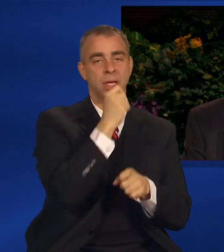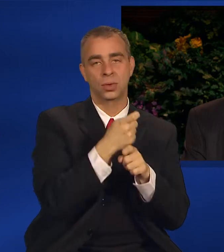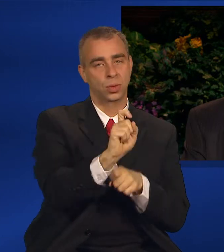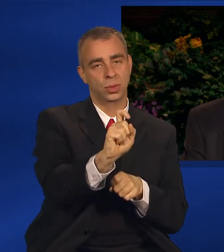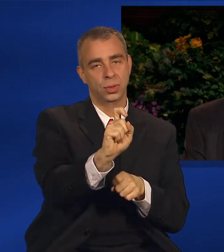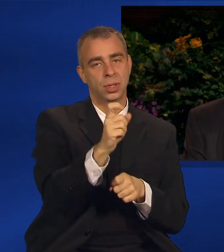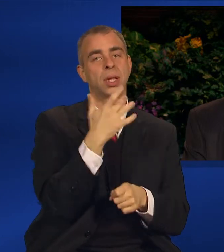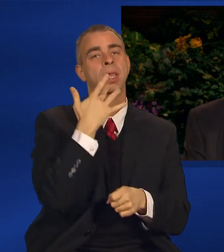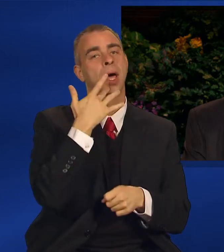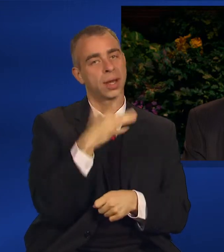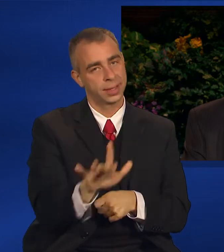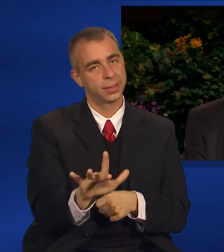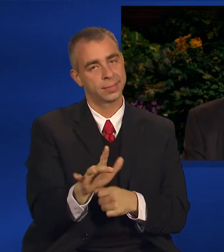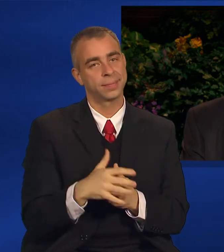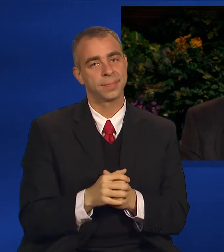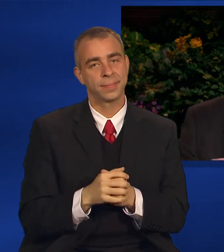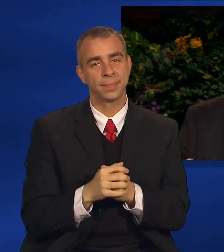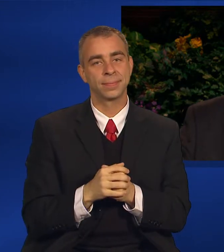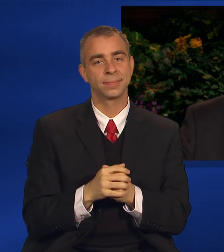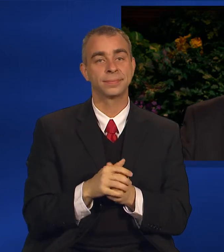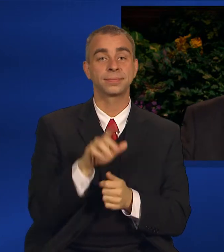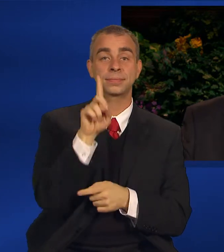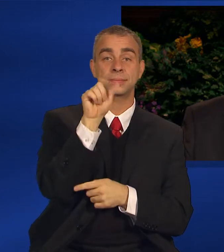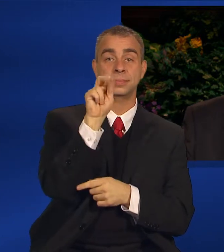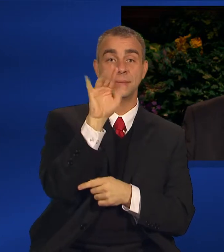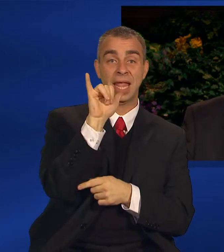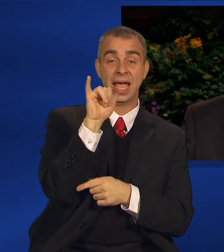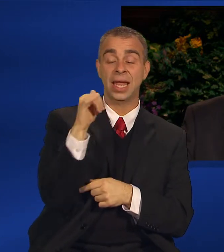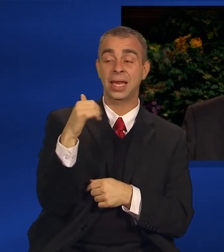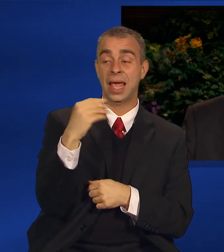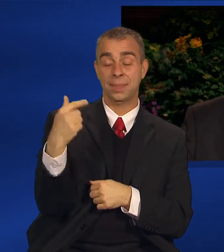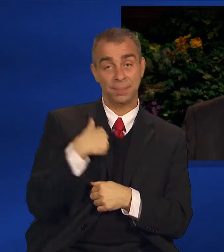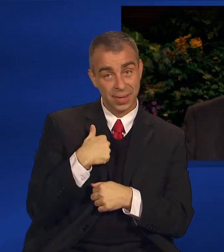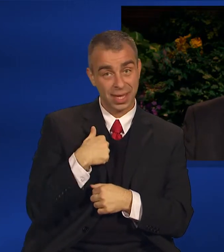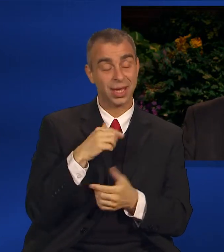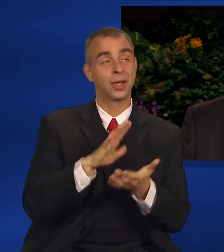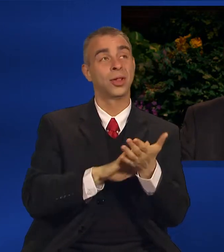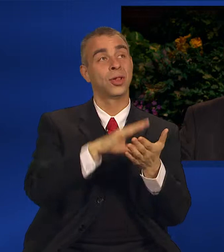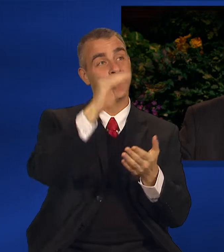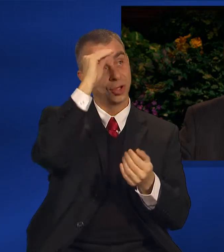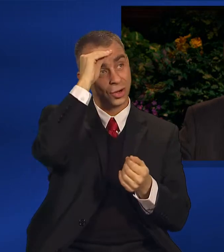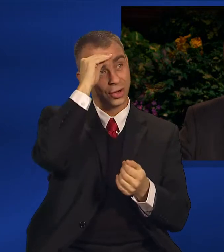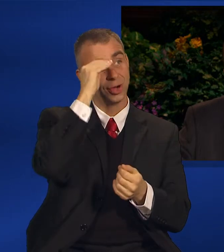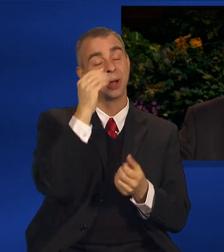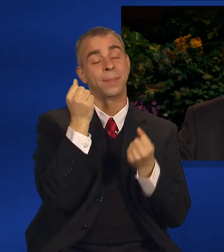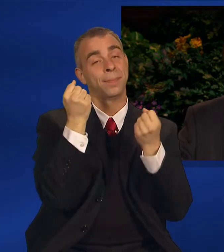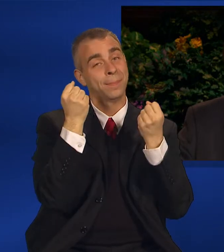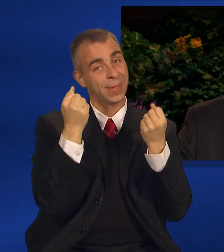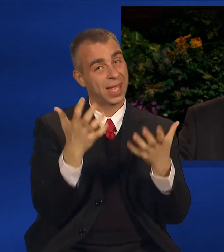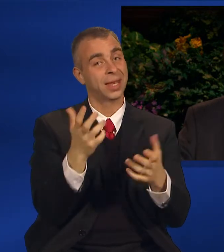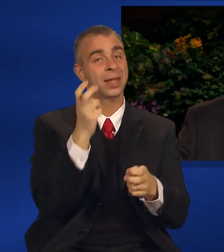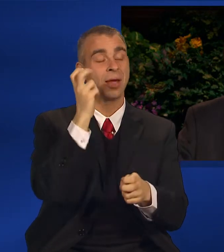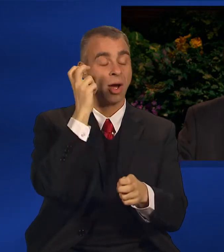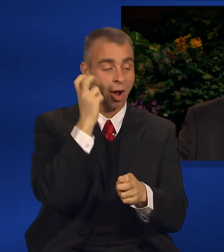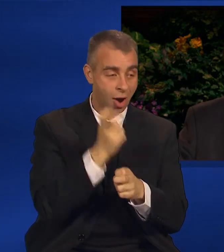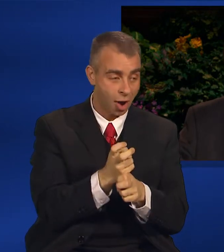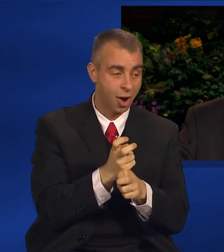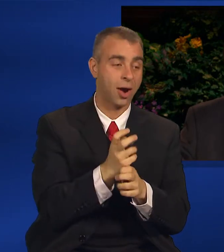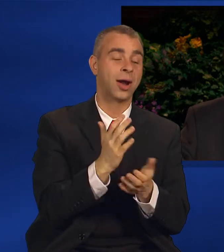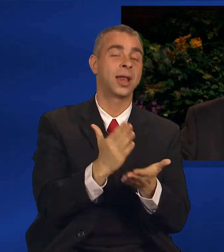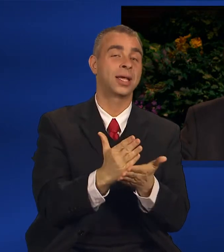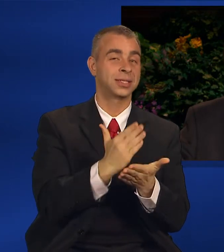eventually have reached. Danny and I learned several difficult but important lessons that day,